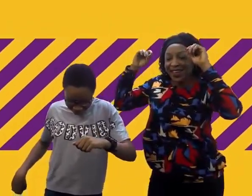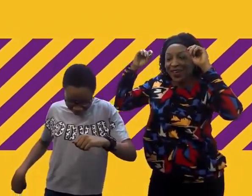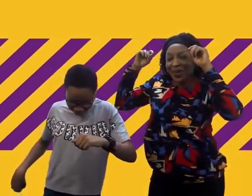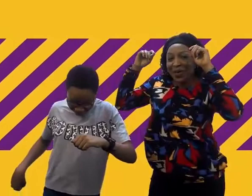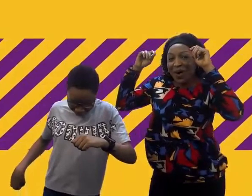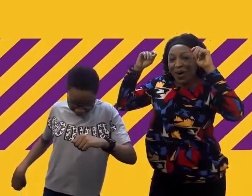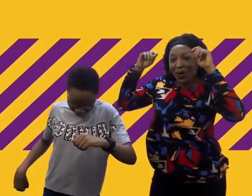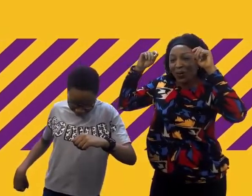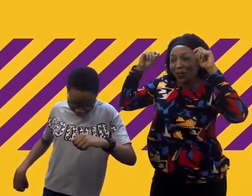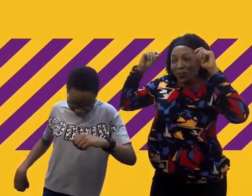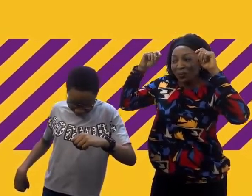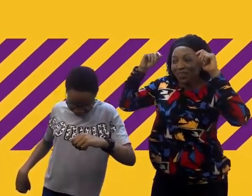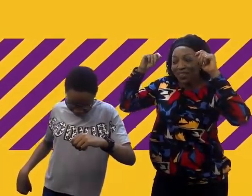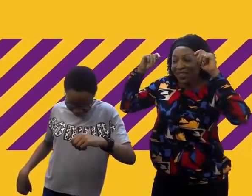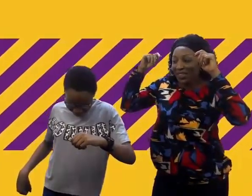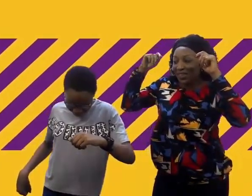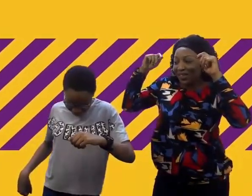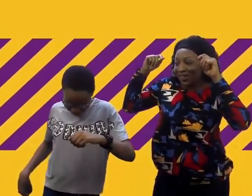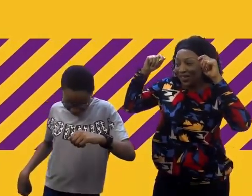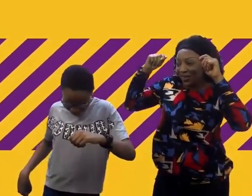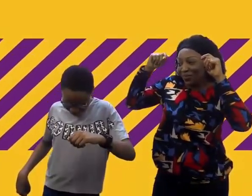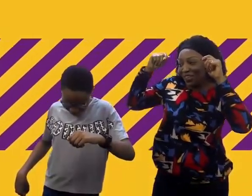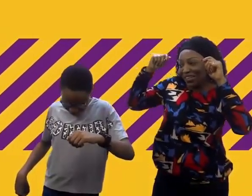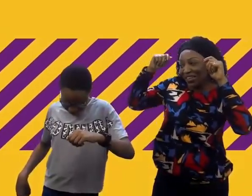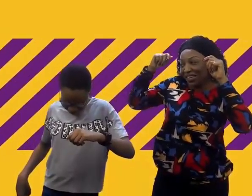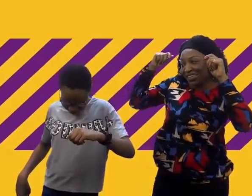Wow! Good job, Michelle! Ready?